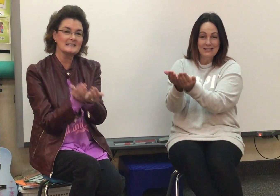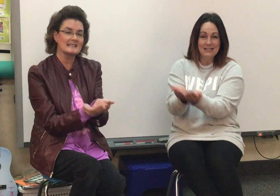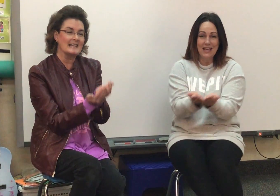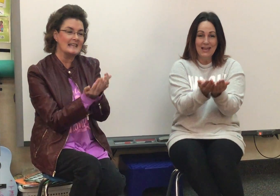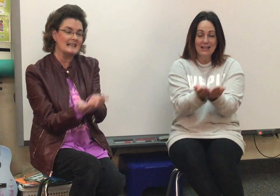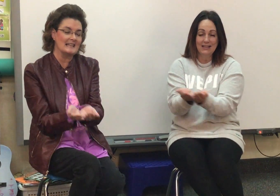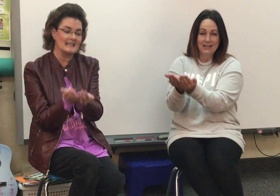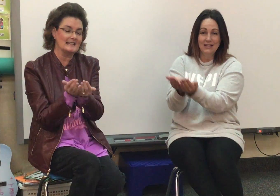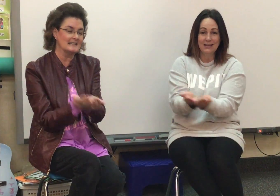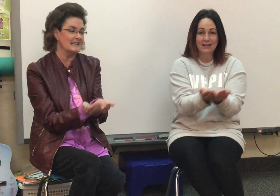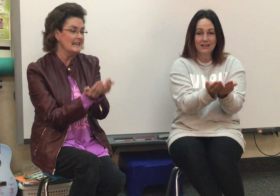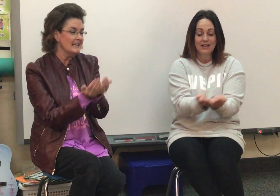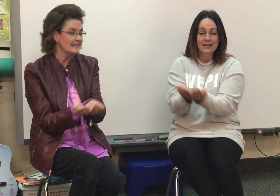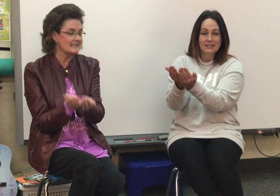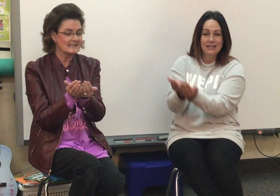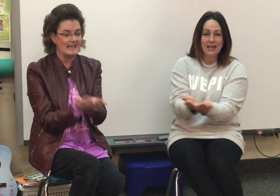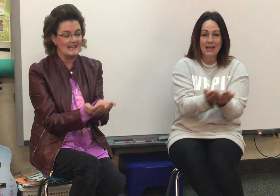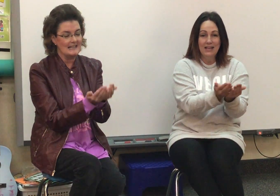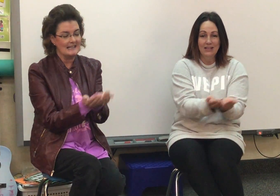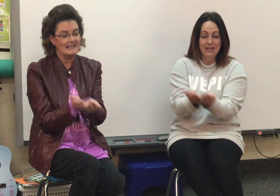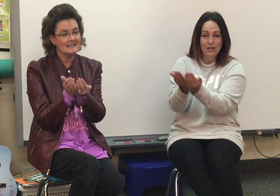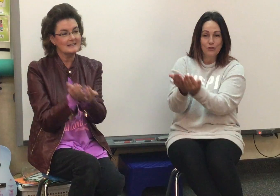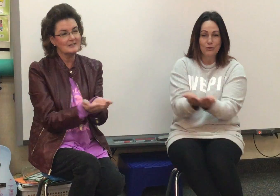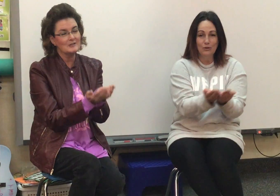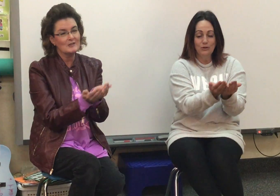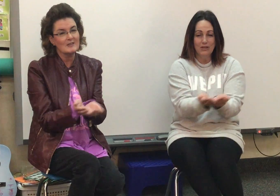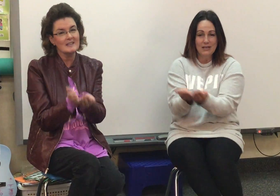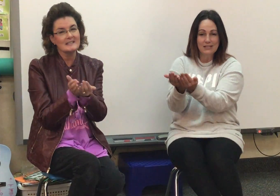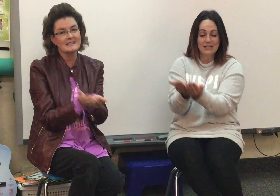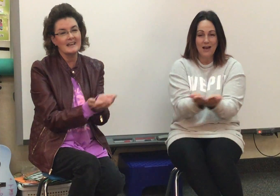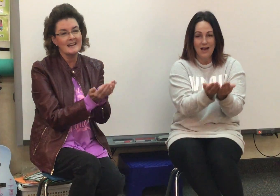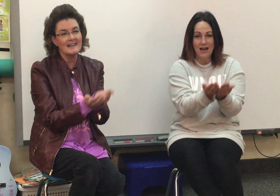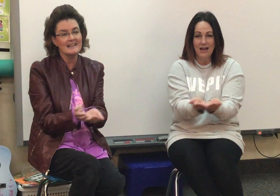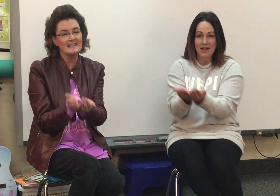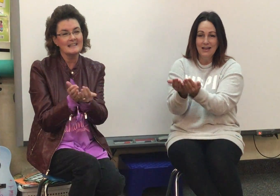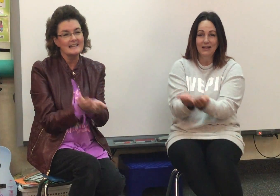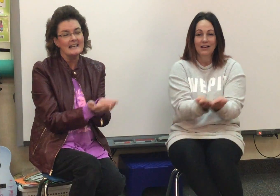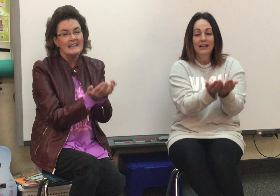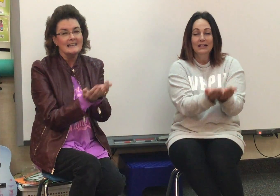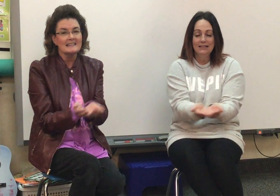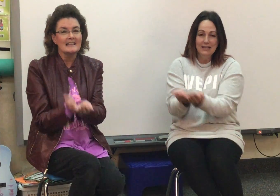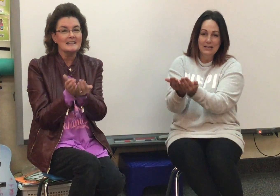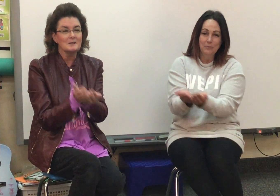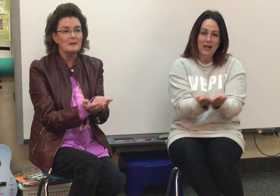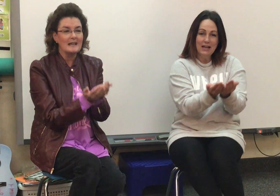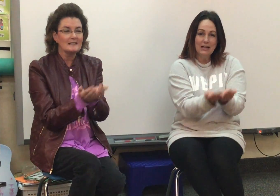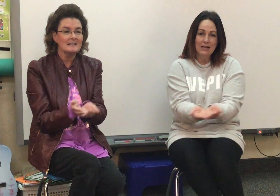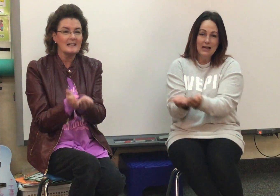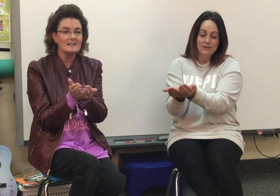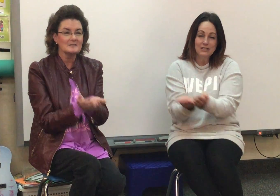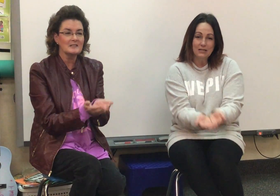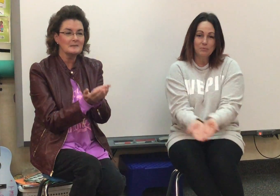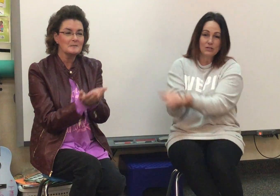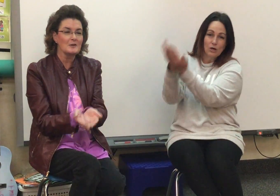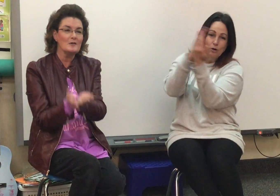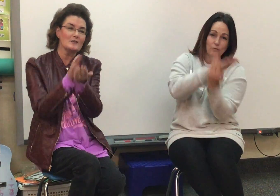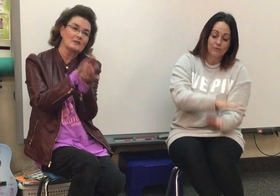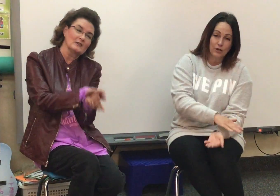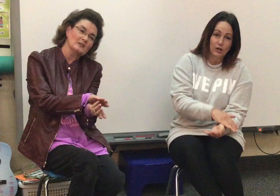sailing, sailing through the sky. Little black cloud tipped over,